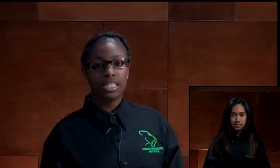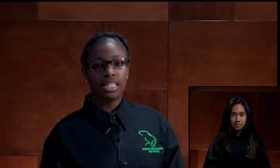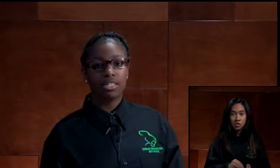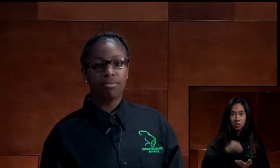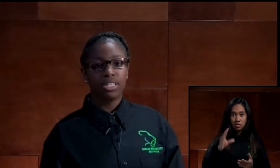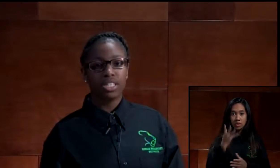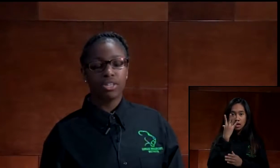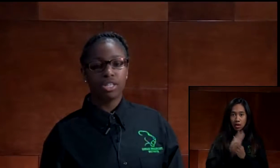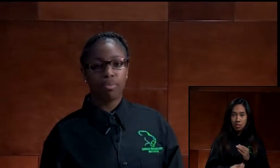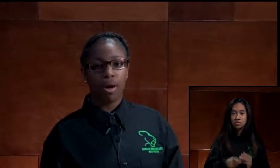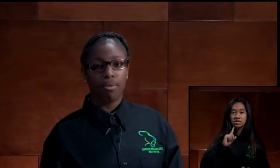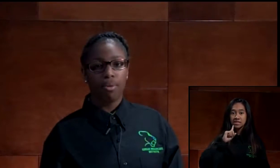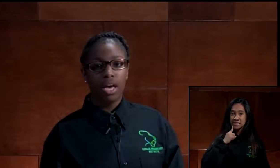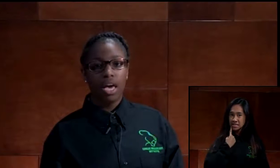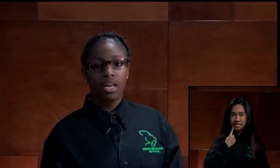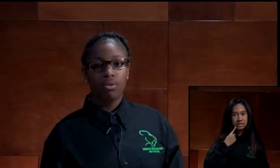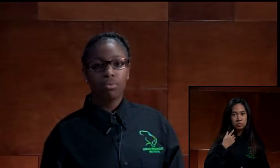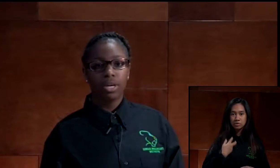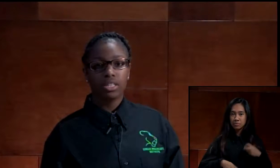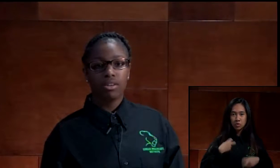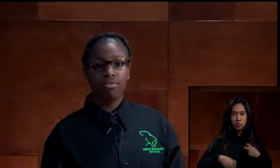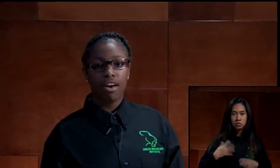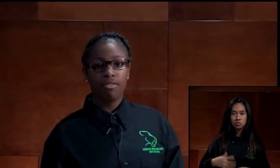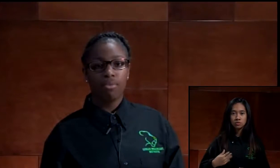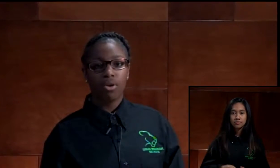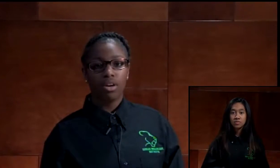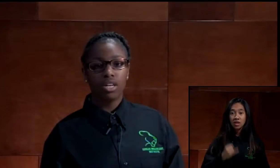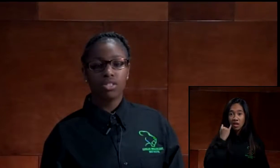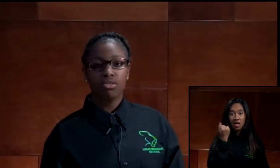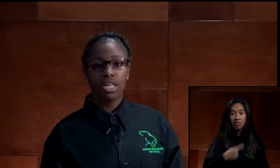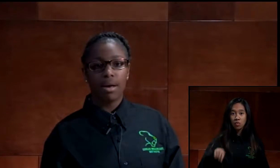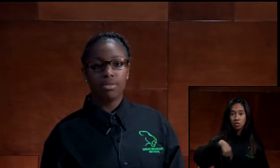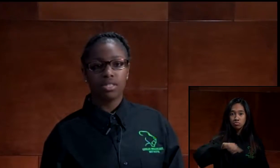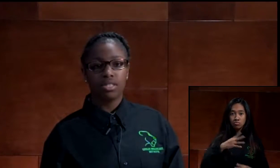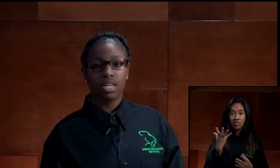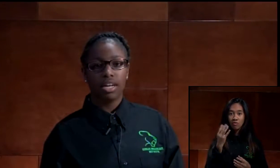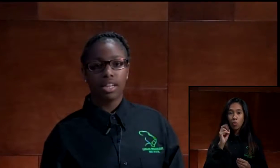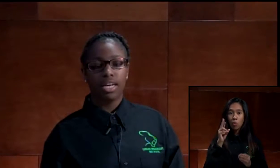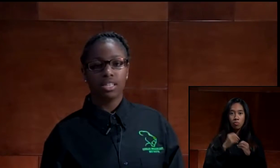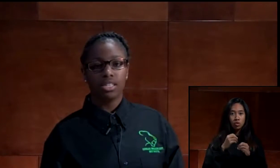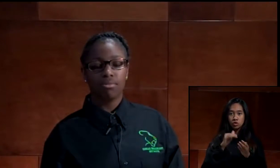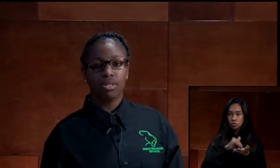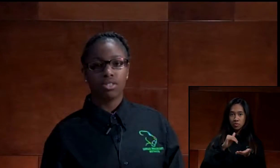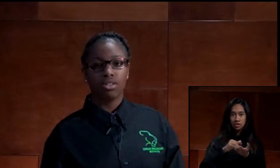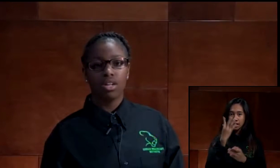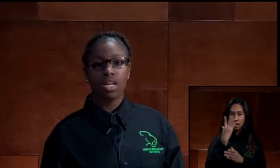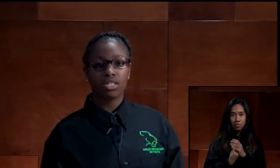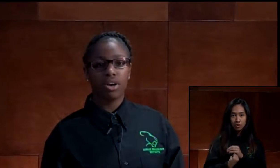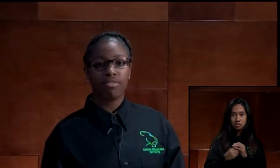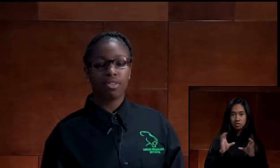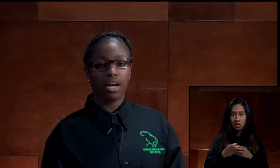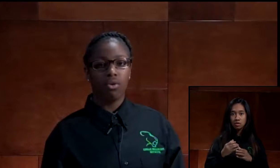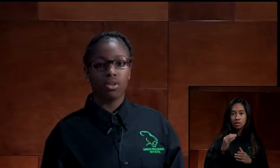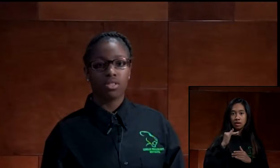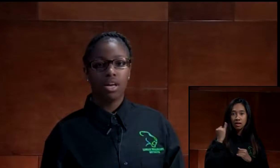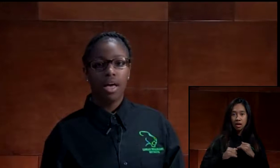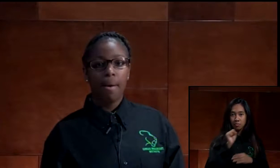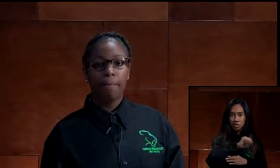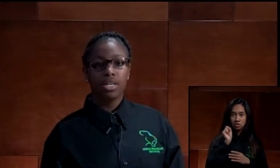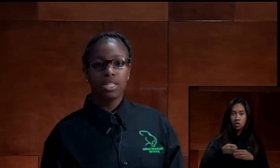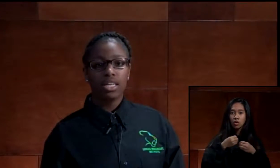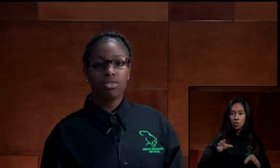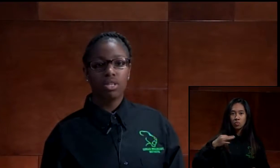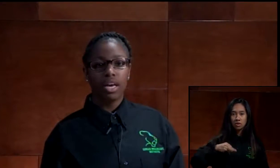Students, absenteeism is a serious problem. Anyone ranked up five or more unexcused absences in a class last semester lost credit for that course.